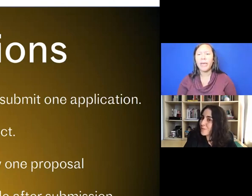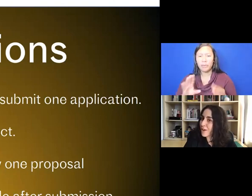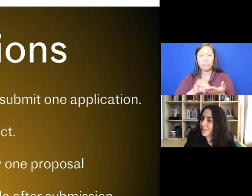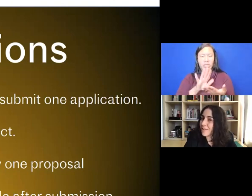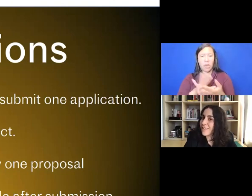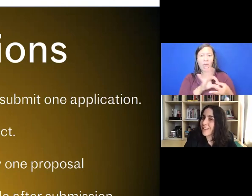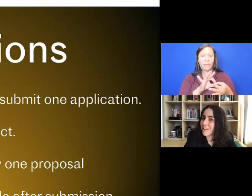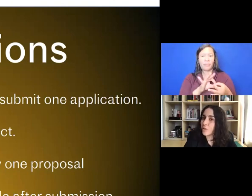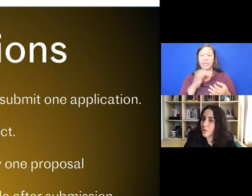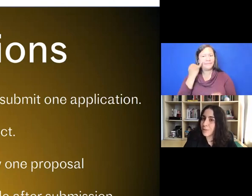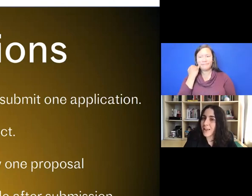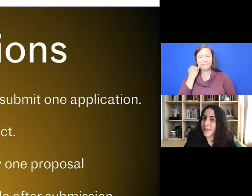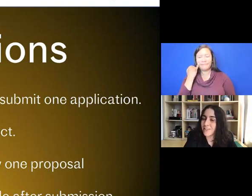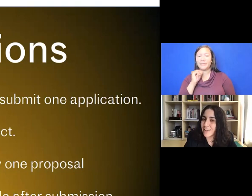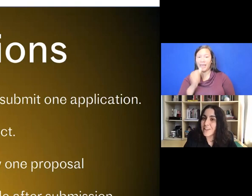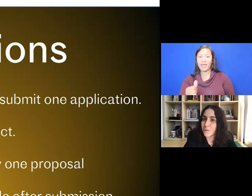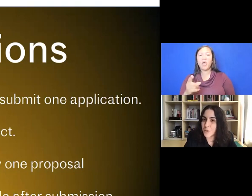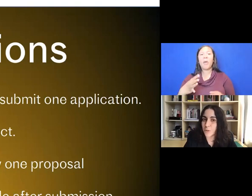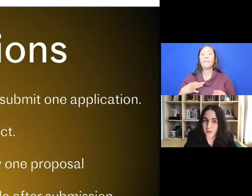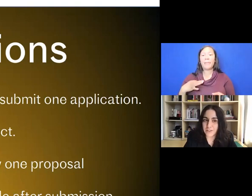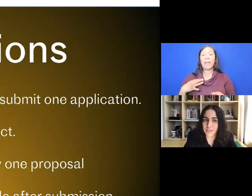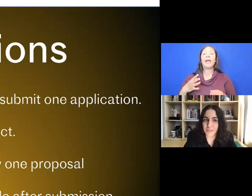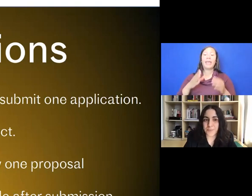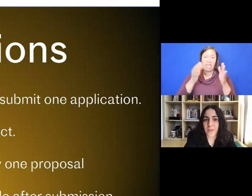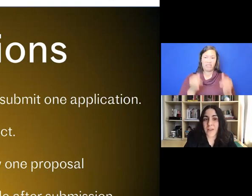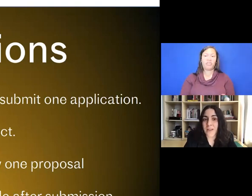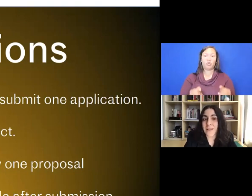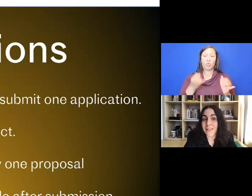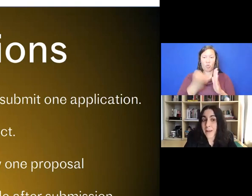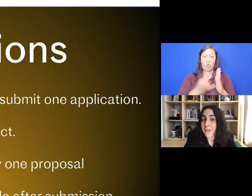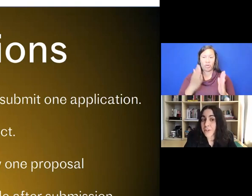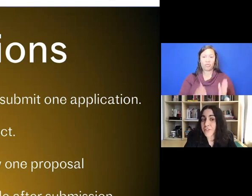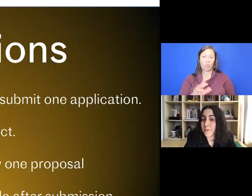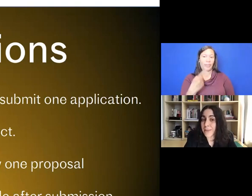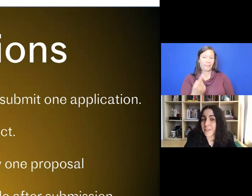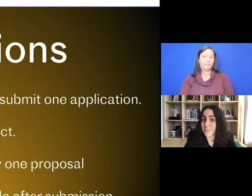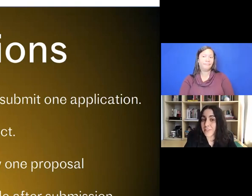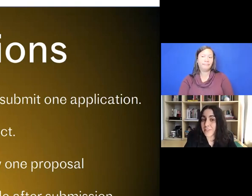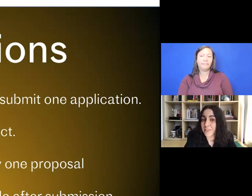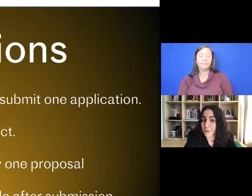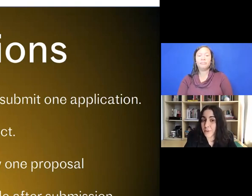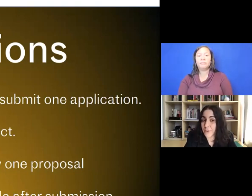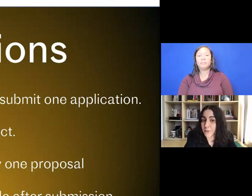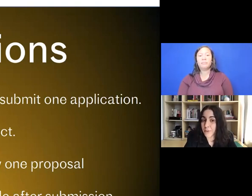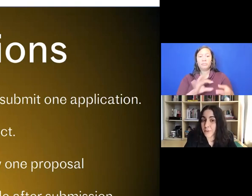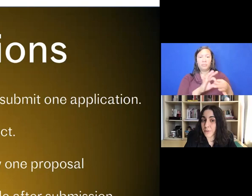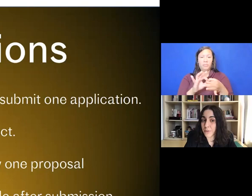If not, then you should apply as an individual artist. Collaborators can be associated